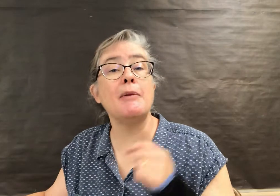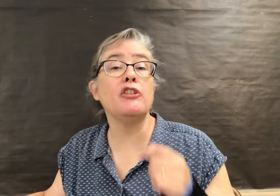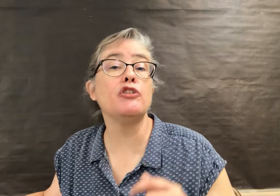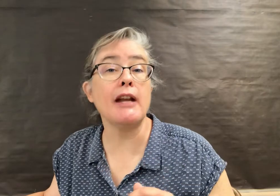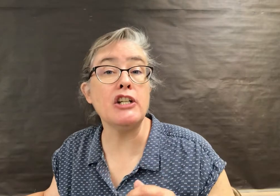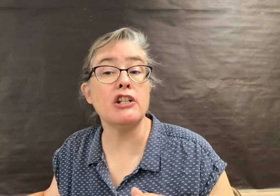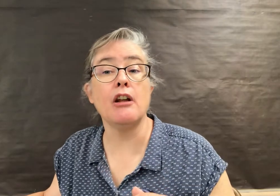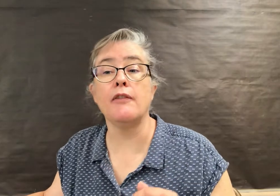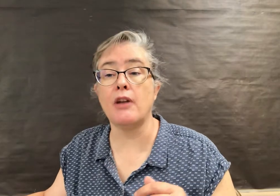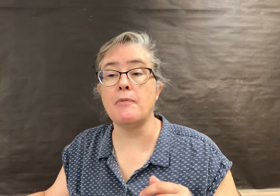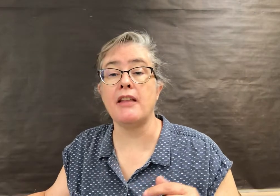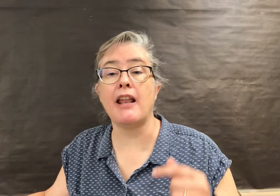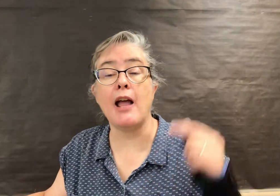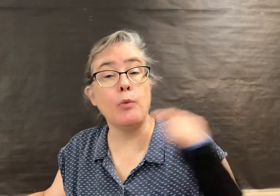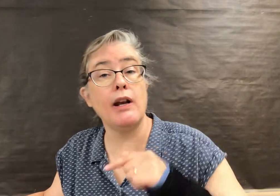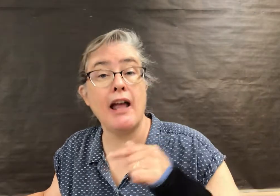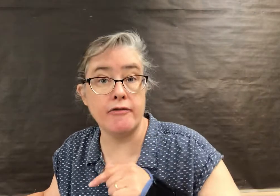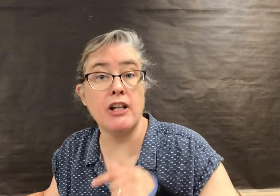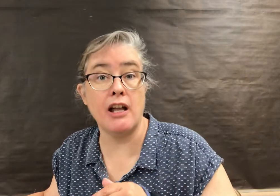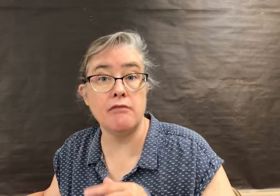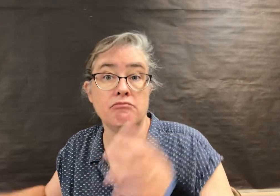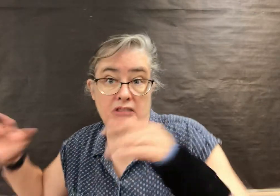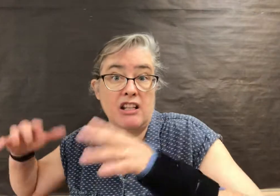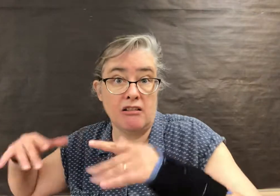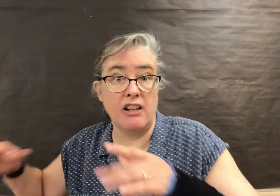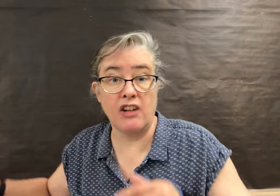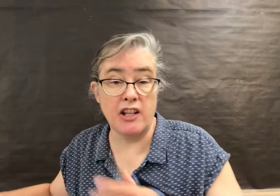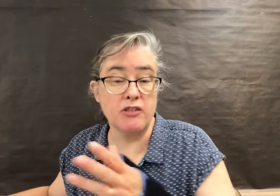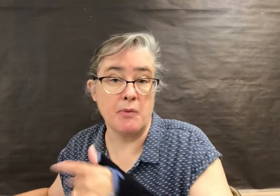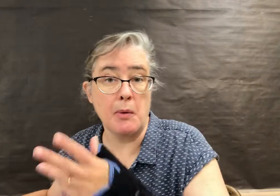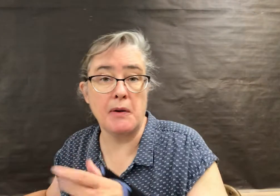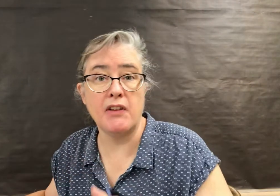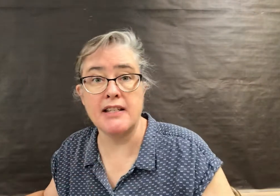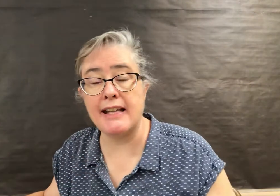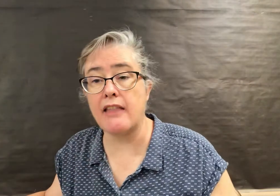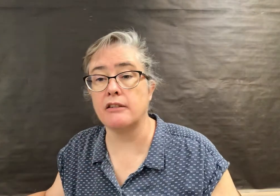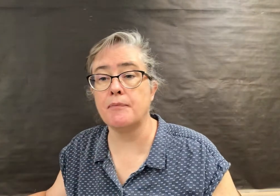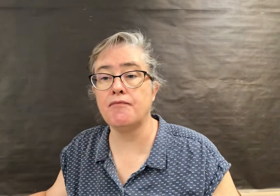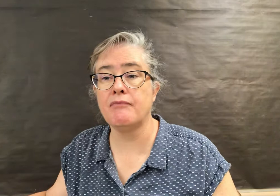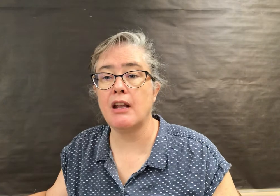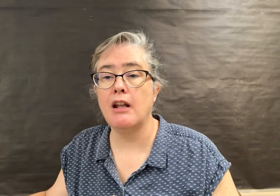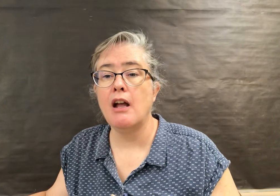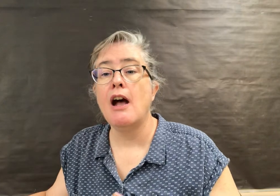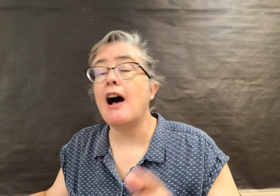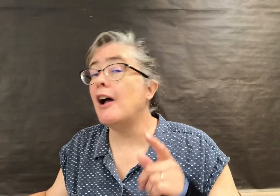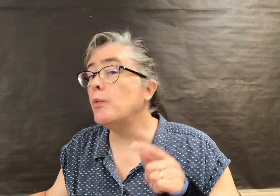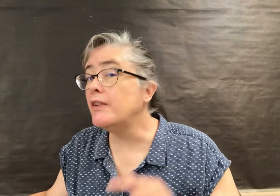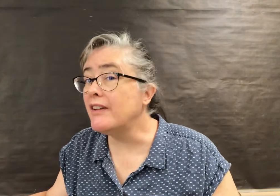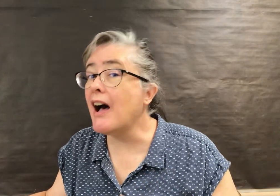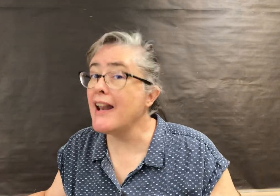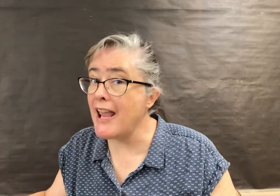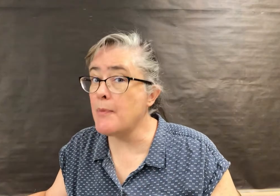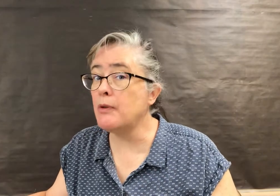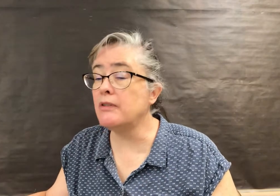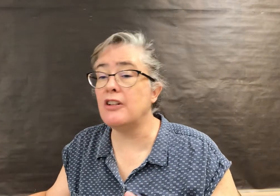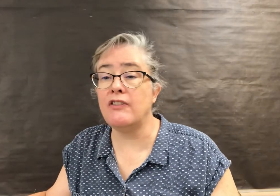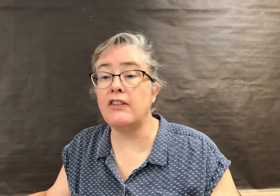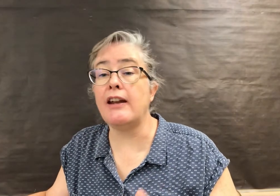demonstration of something that I would have done here in the science room that we would have done together. I was not able to visit